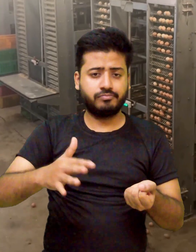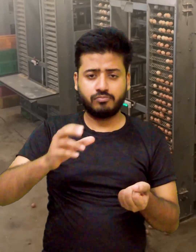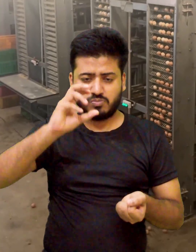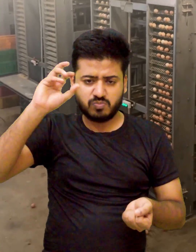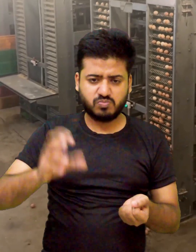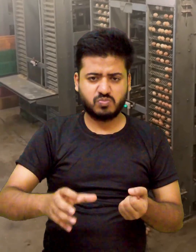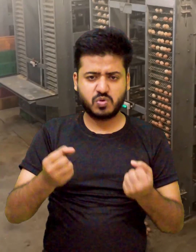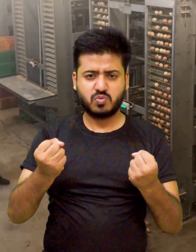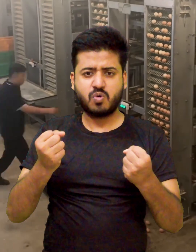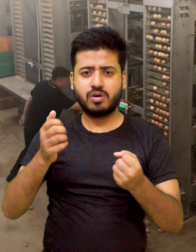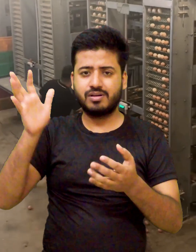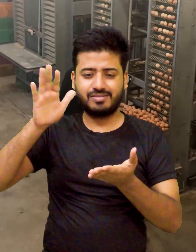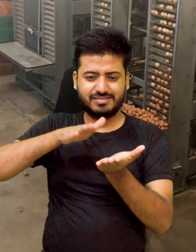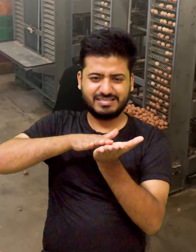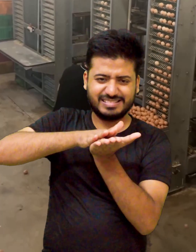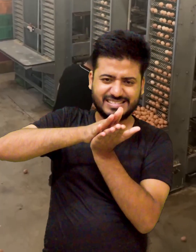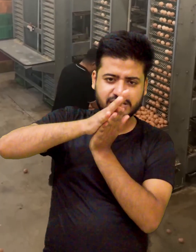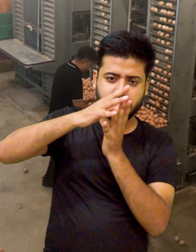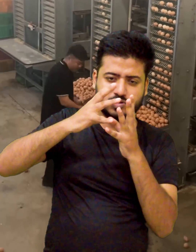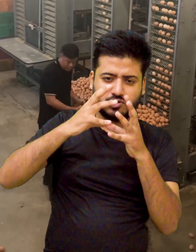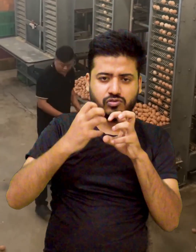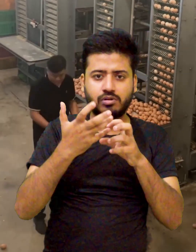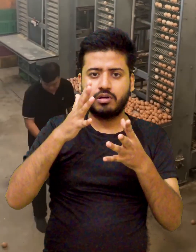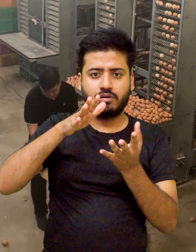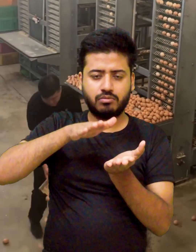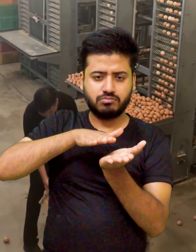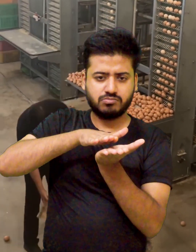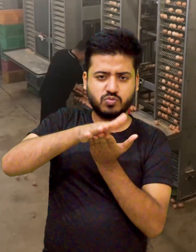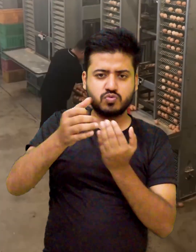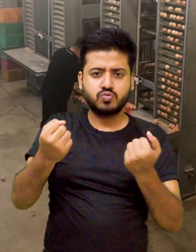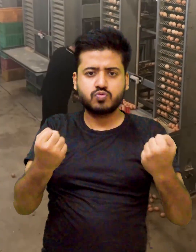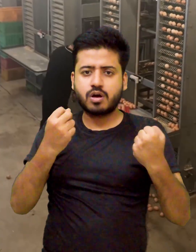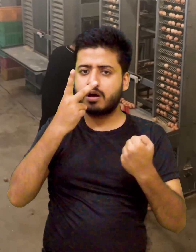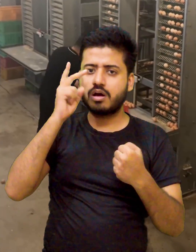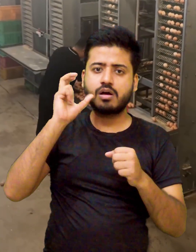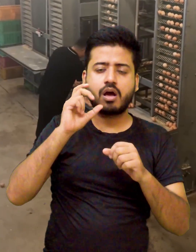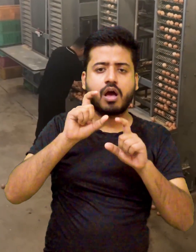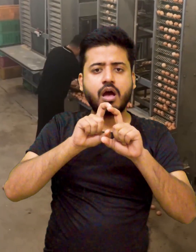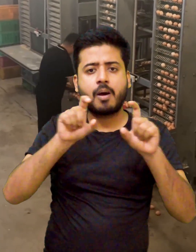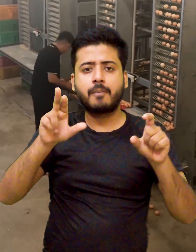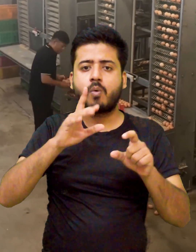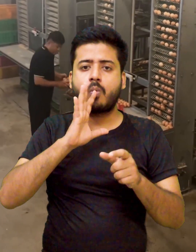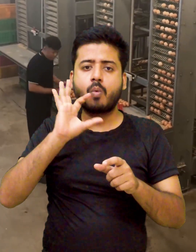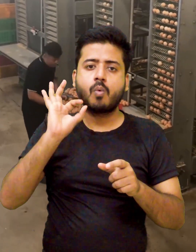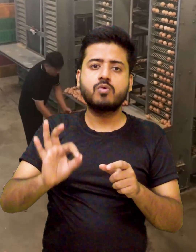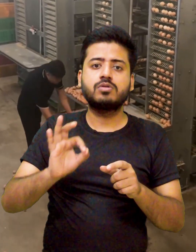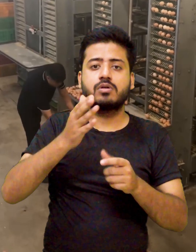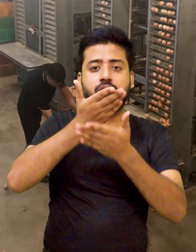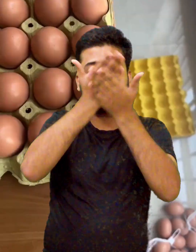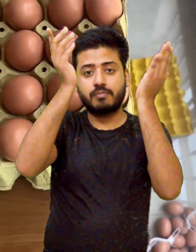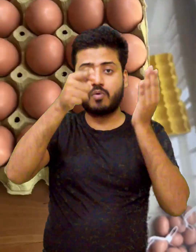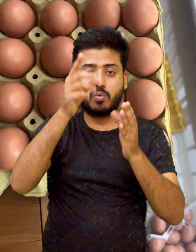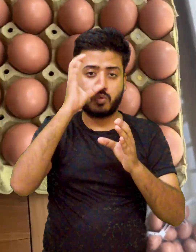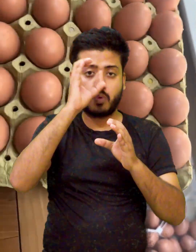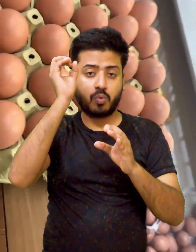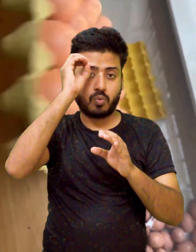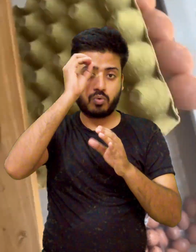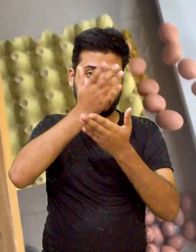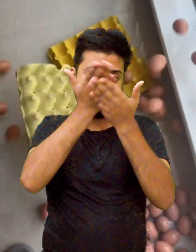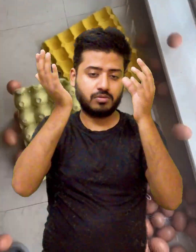pachasi pounds without breaking fossilized dinosaur eggs the stone eggs in this case are not